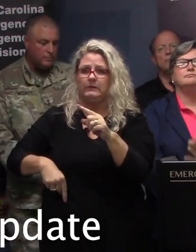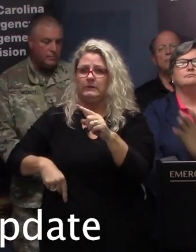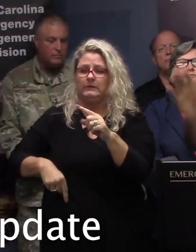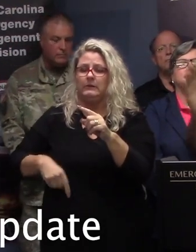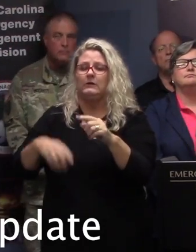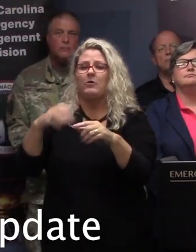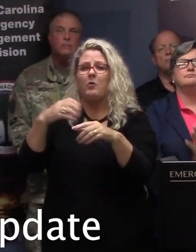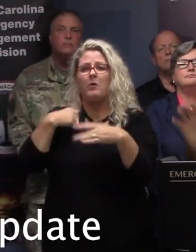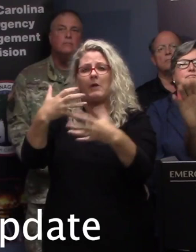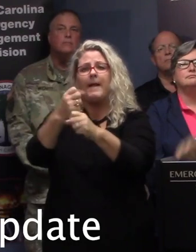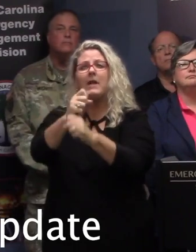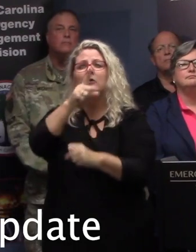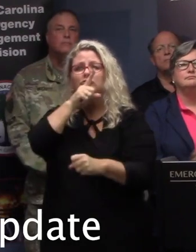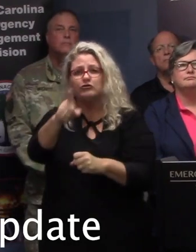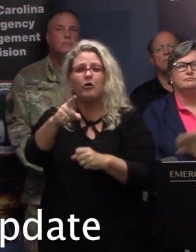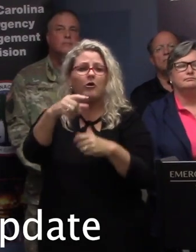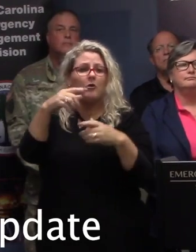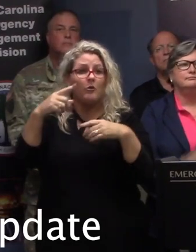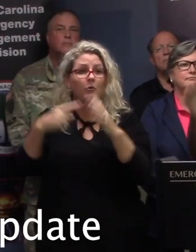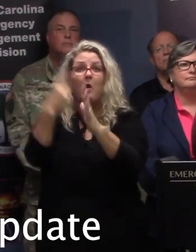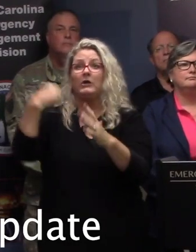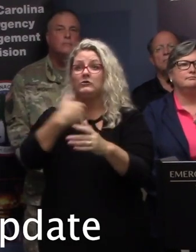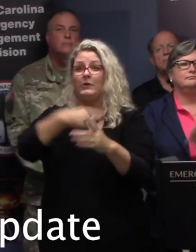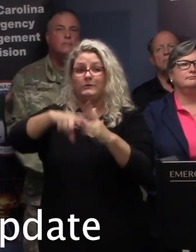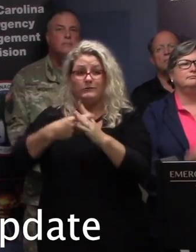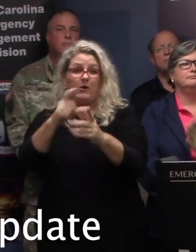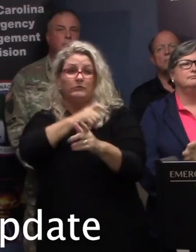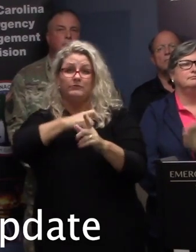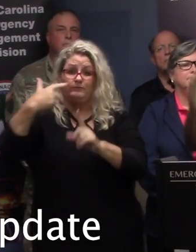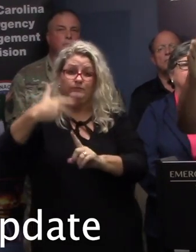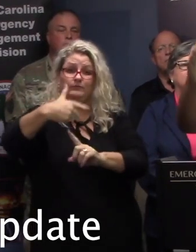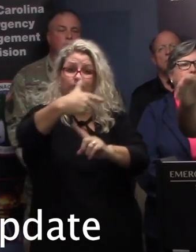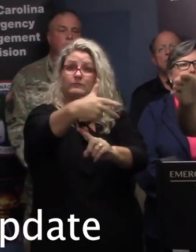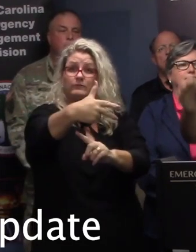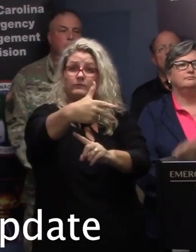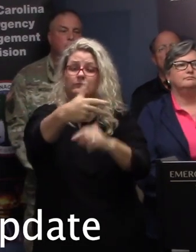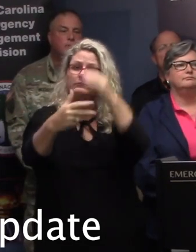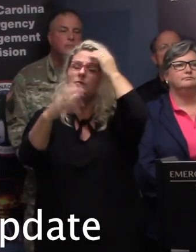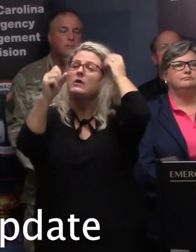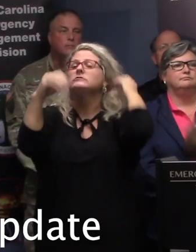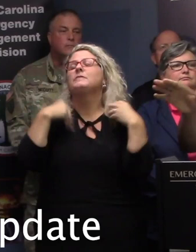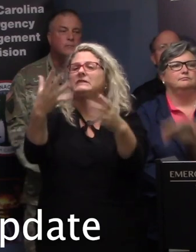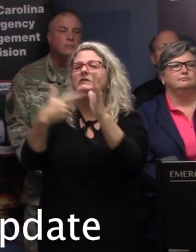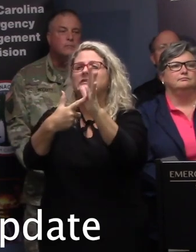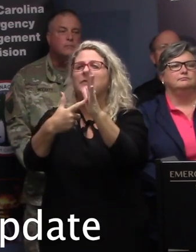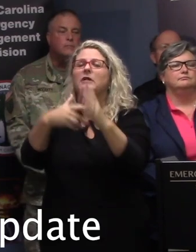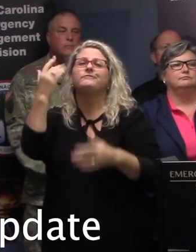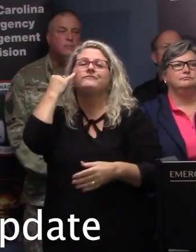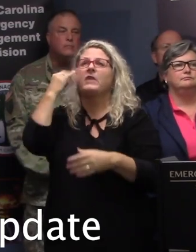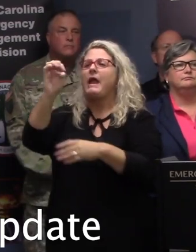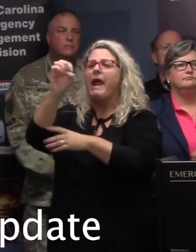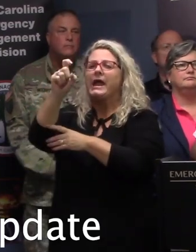south or east, if you will, once we start flushing? Once the trooper vehicle passes an intersection exit ramp,